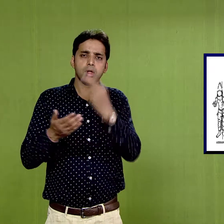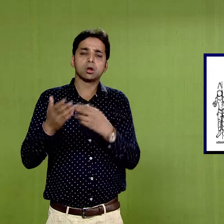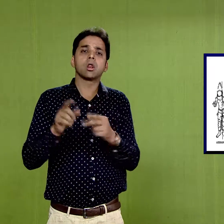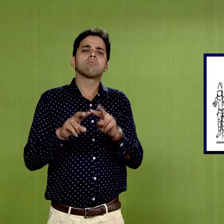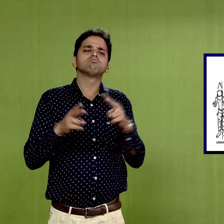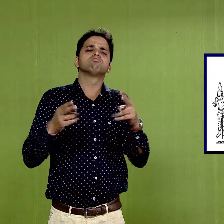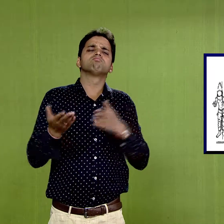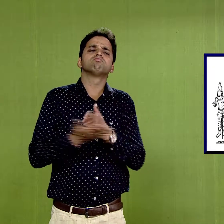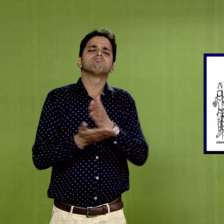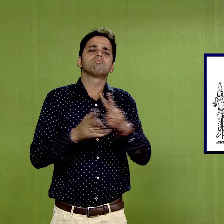of form,